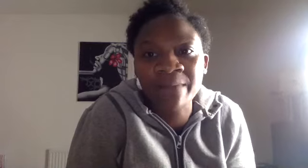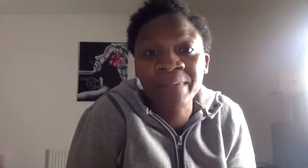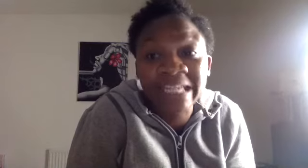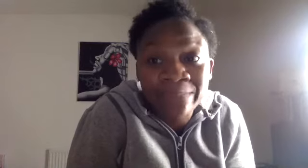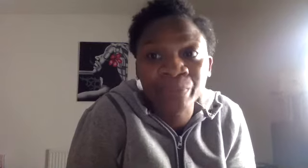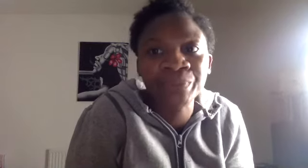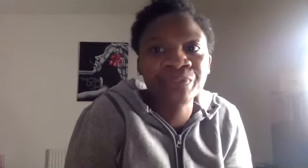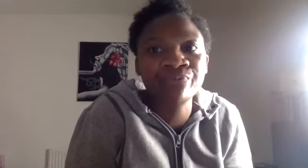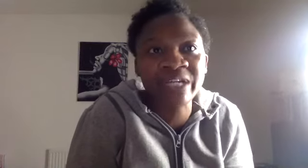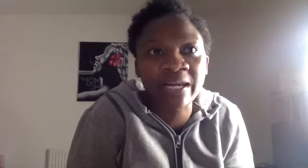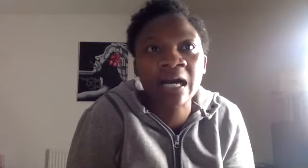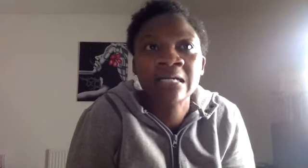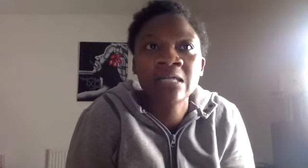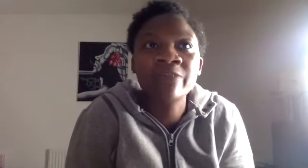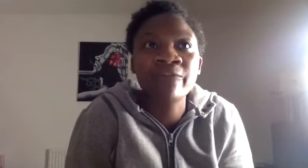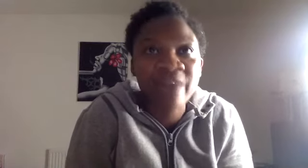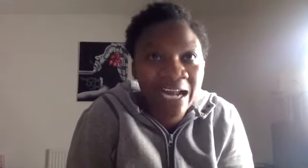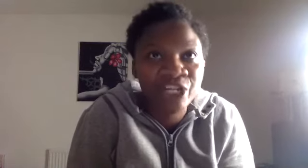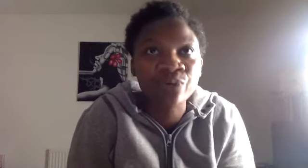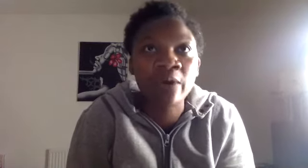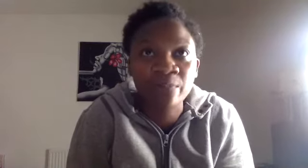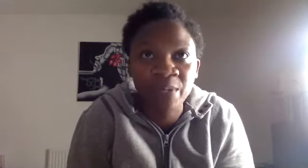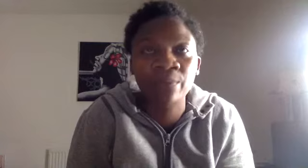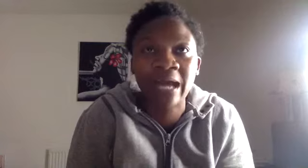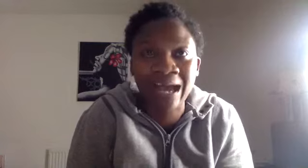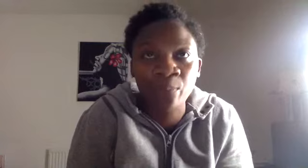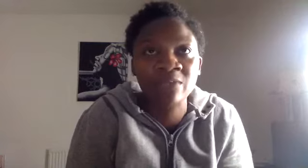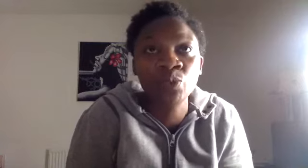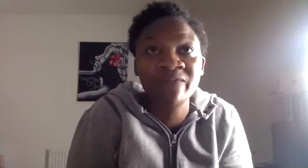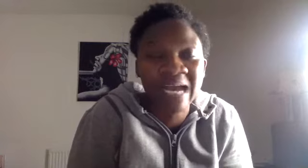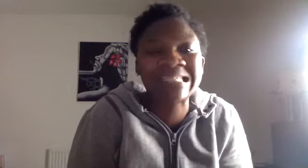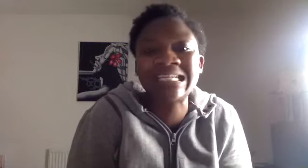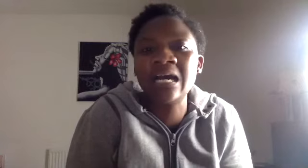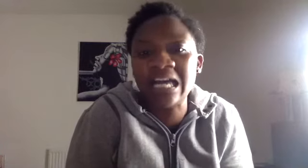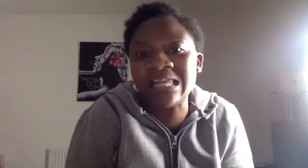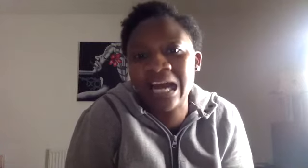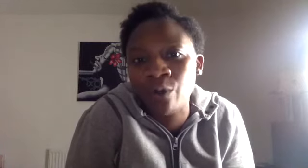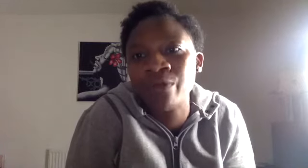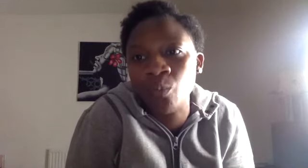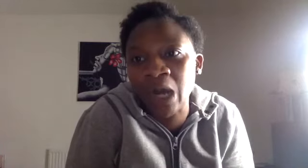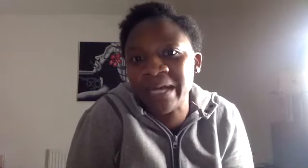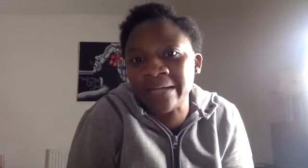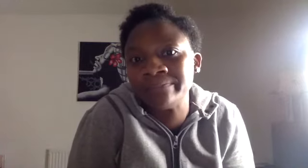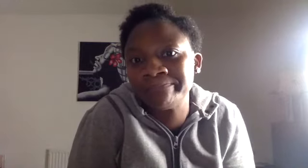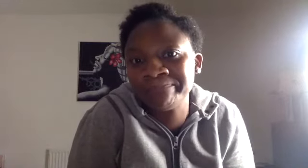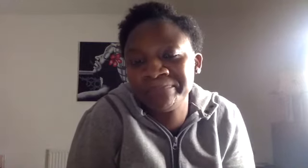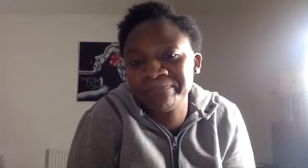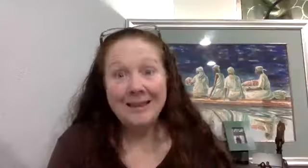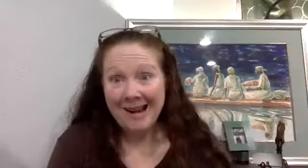people to realize the value of the people that are helping them to invest in their health and well-being. Staying alive.